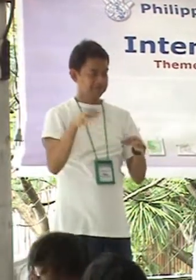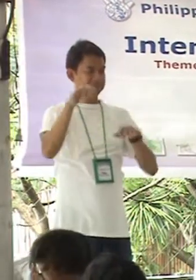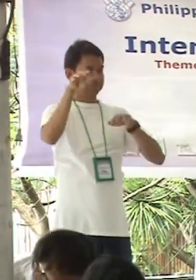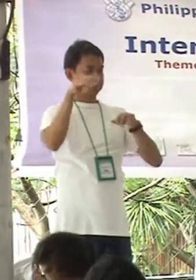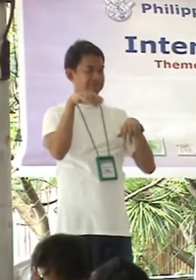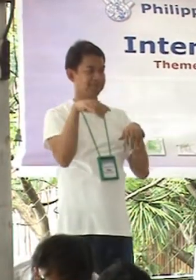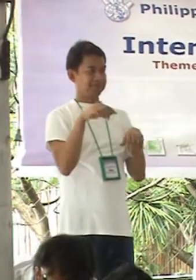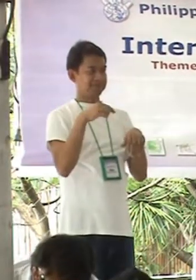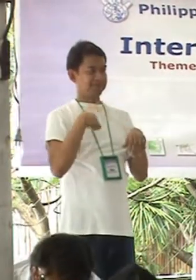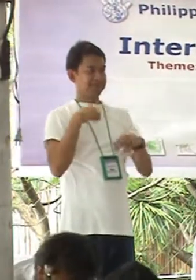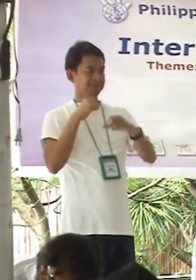ito ang aking mga responsibility.